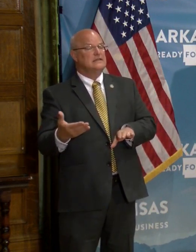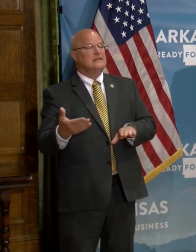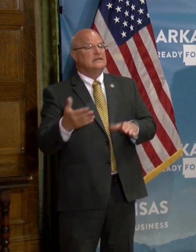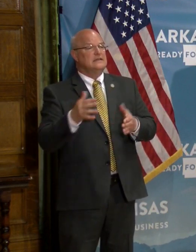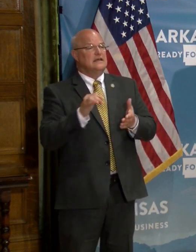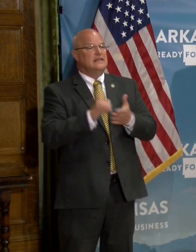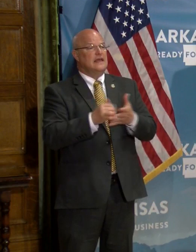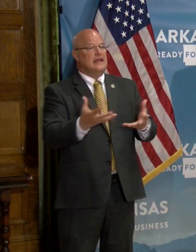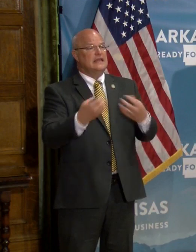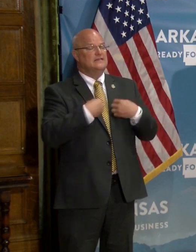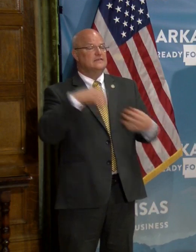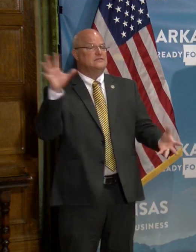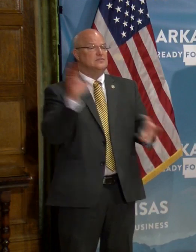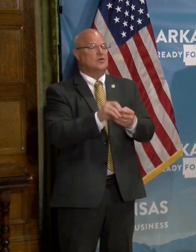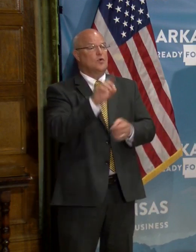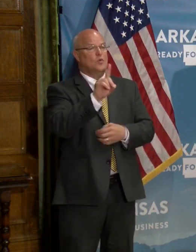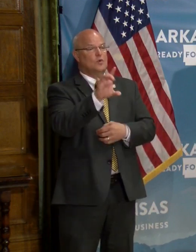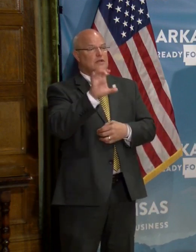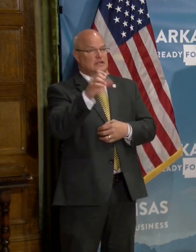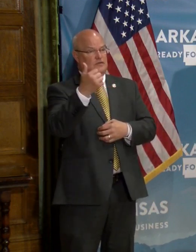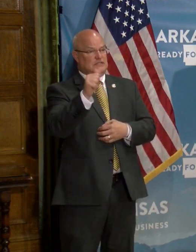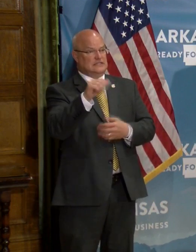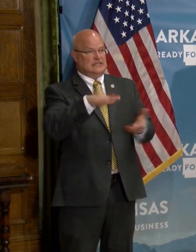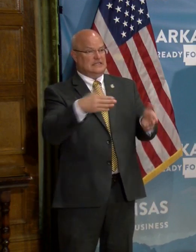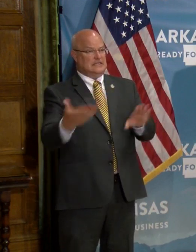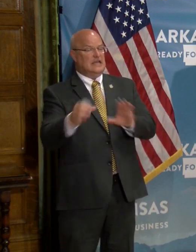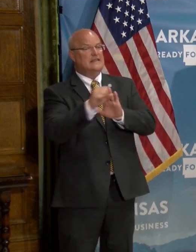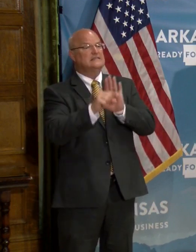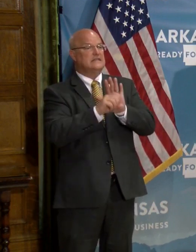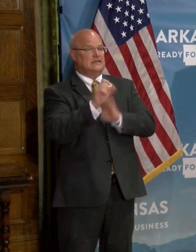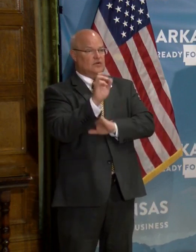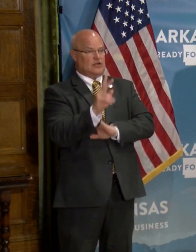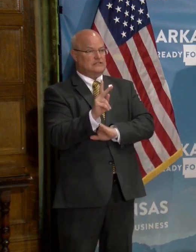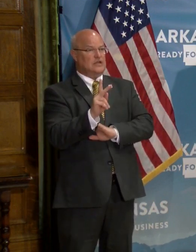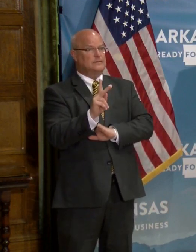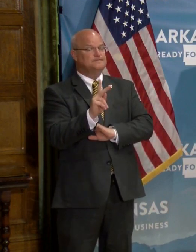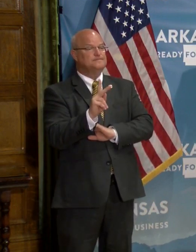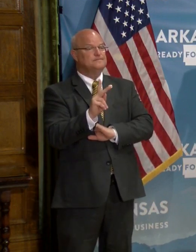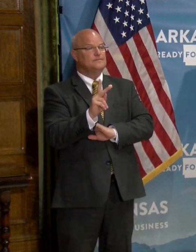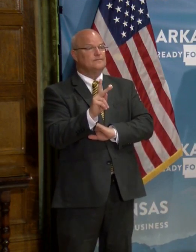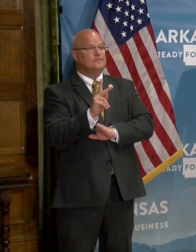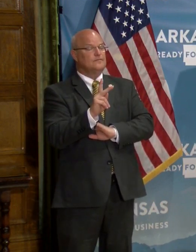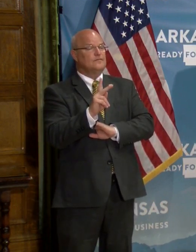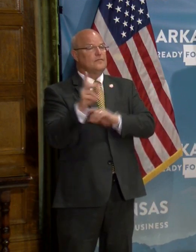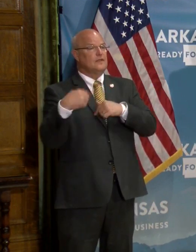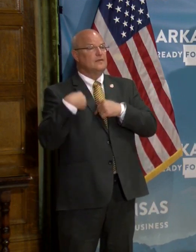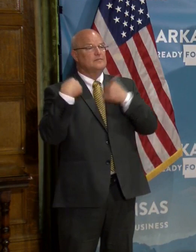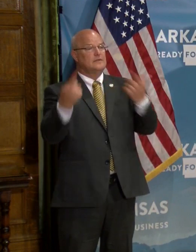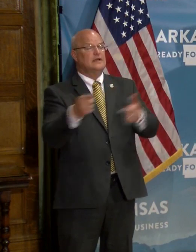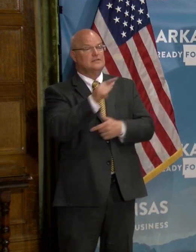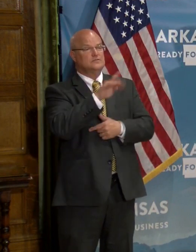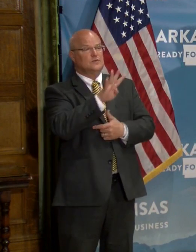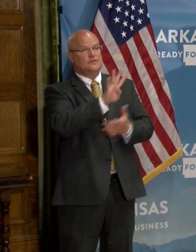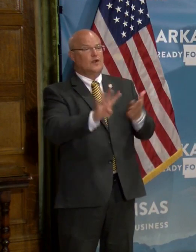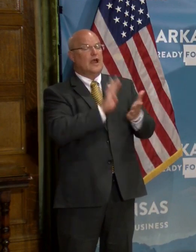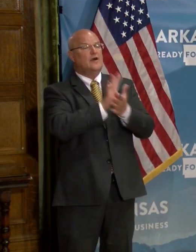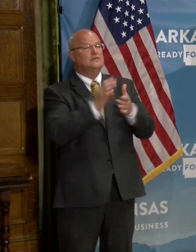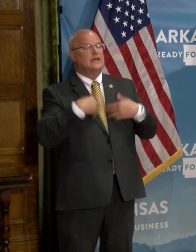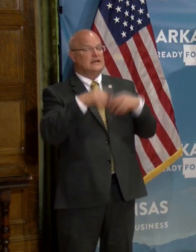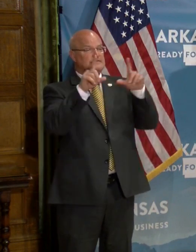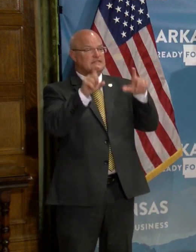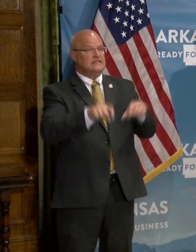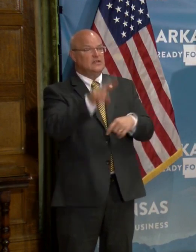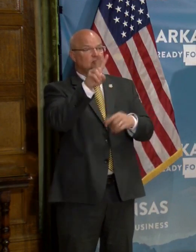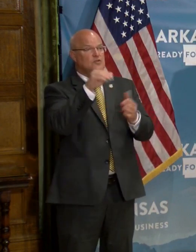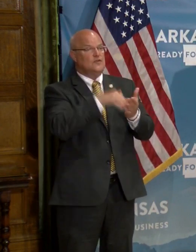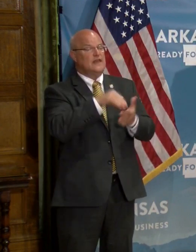give us a total of 110 deaths in the state of Arkansas. Over the last 24 hours, we have tested